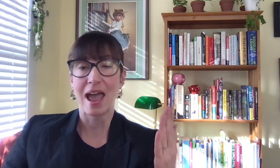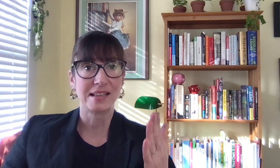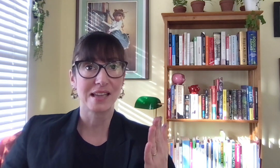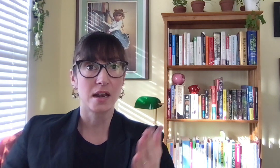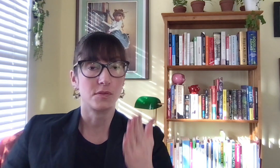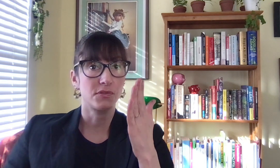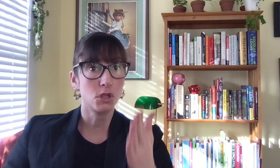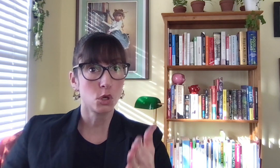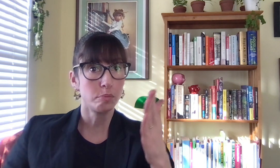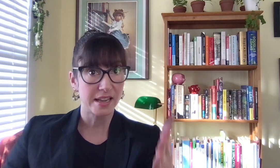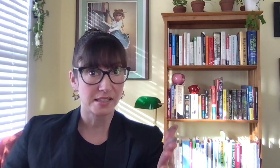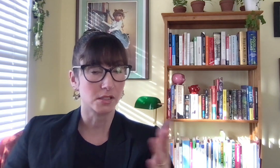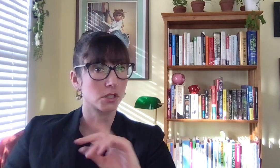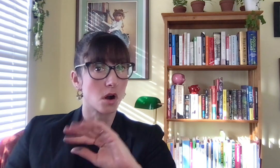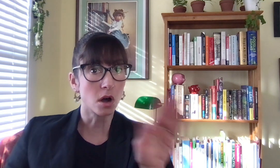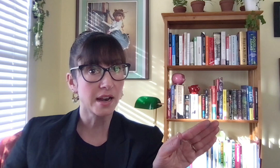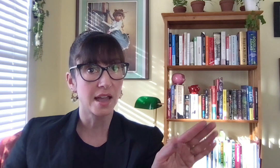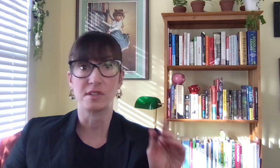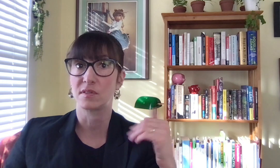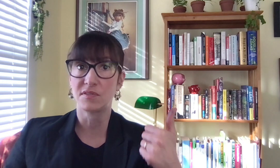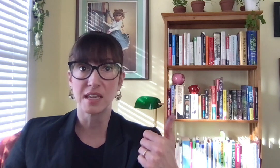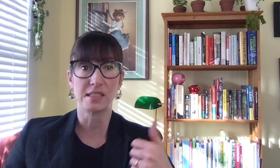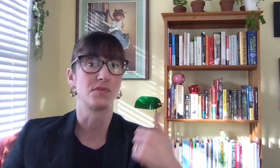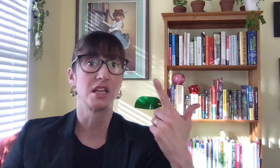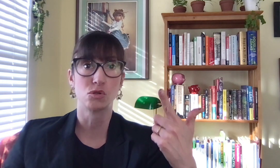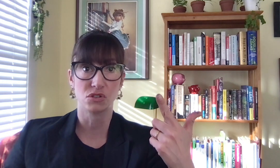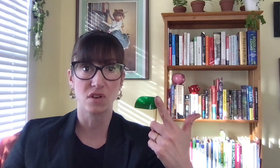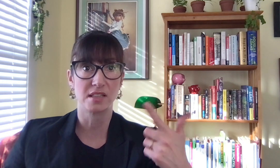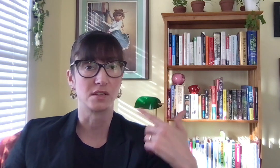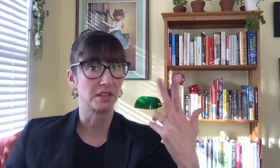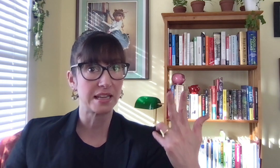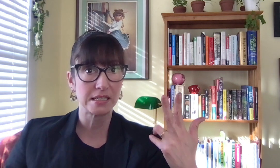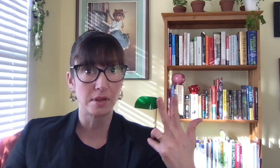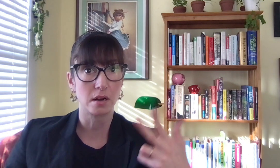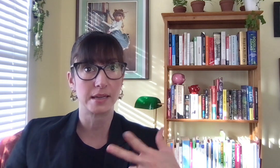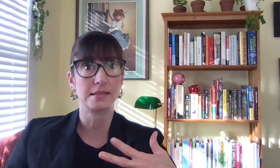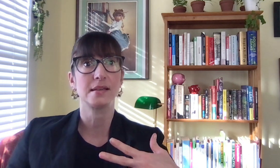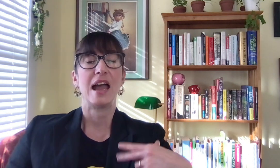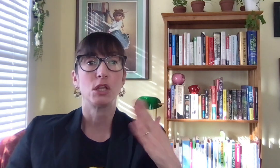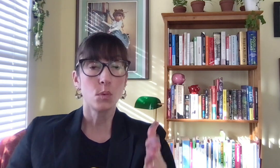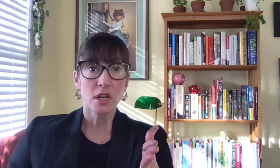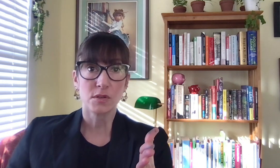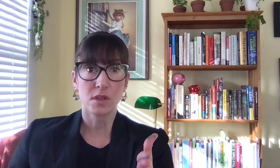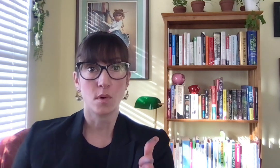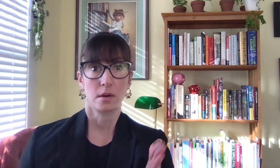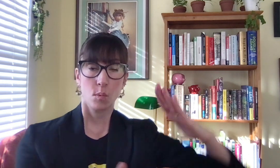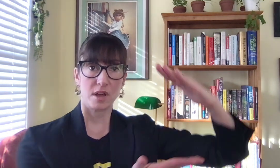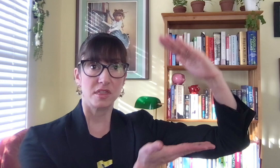ask at a few places because they're all going to have different fees, different interest rates, different lending periods. And you want to look for the one with the